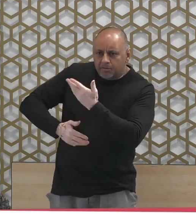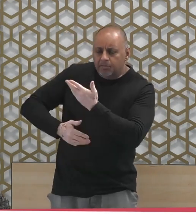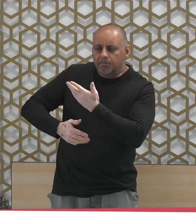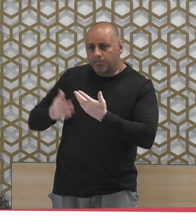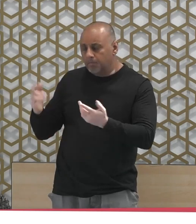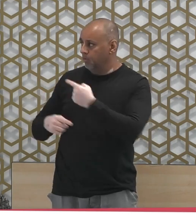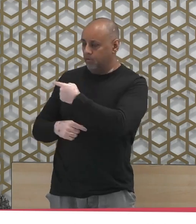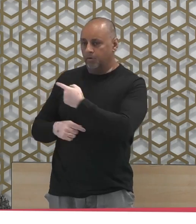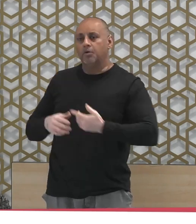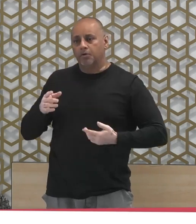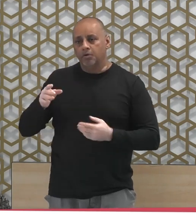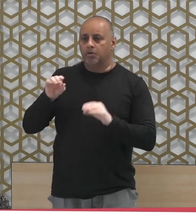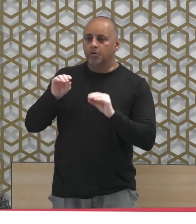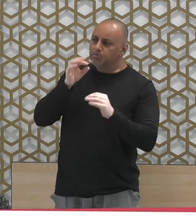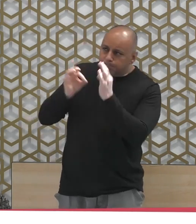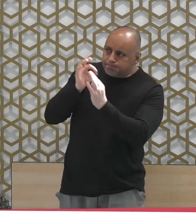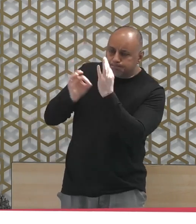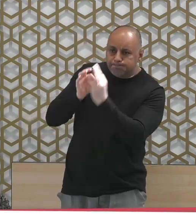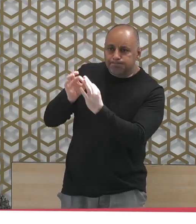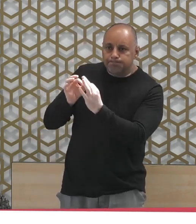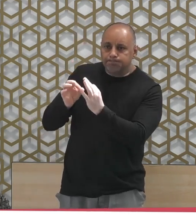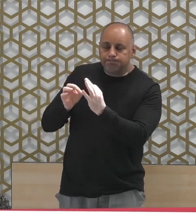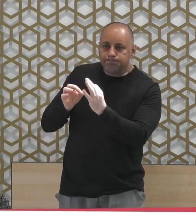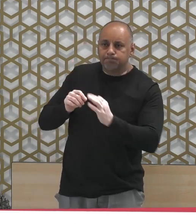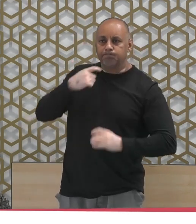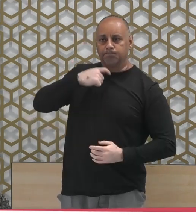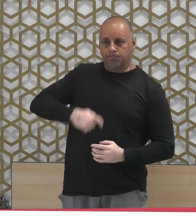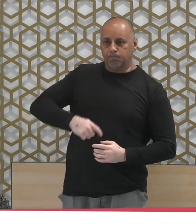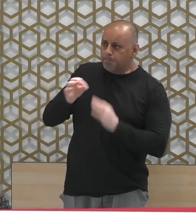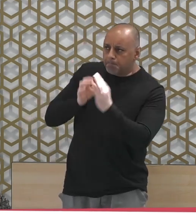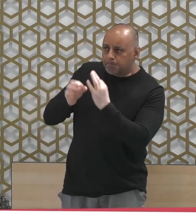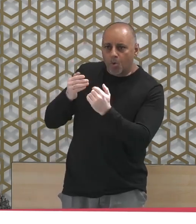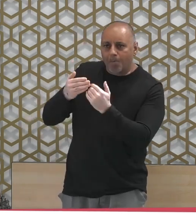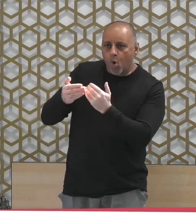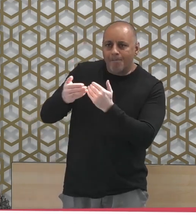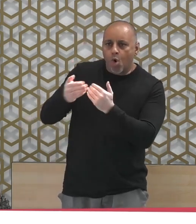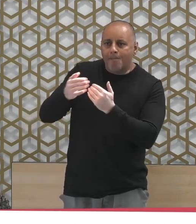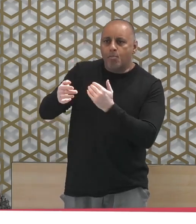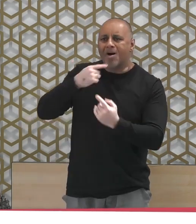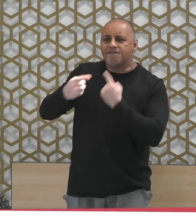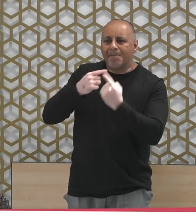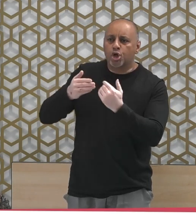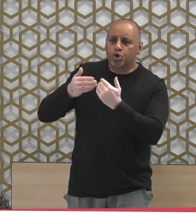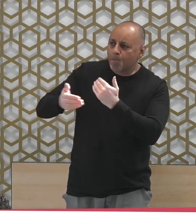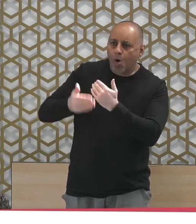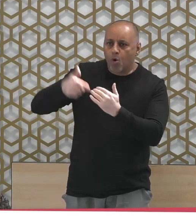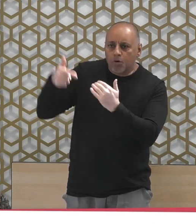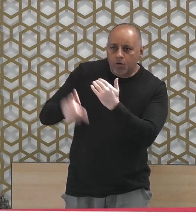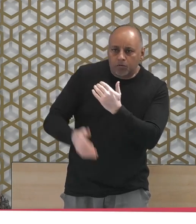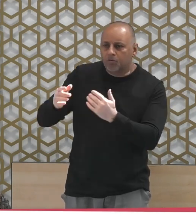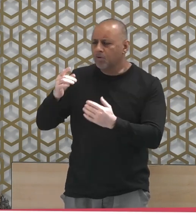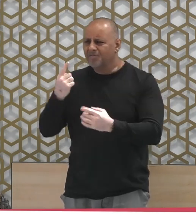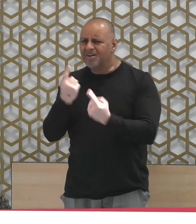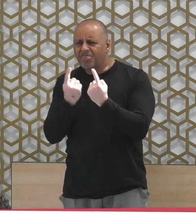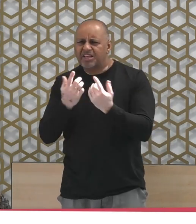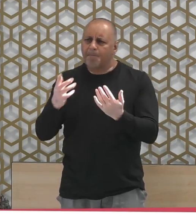not knowing what they were. But Hudayfud radiallahu anhu wanted further information of those things which were to be considered harmful